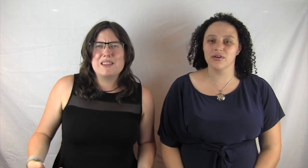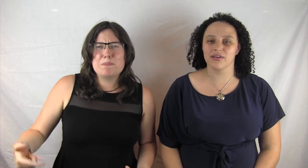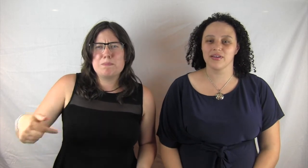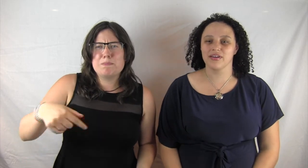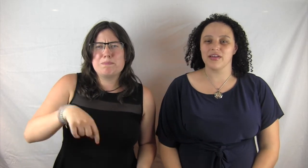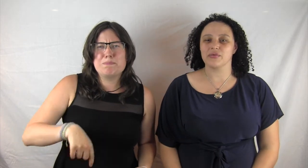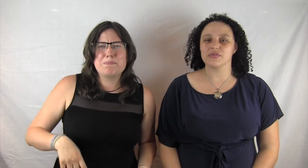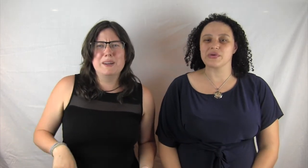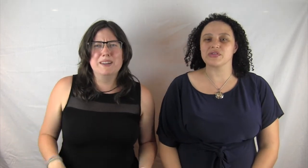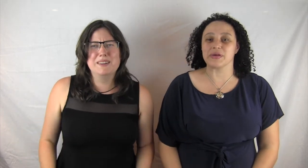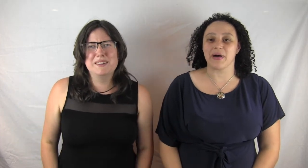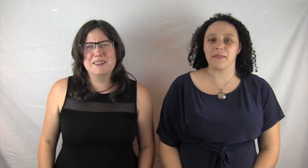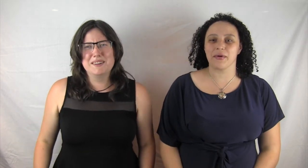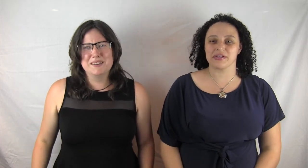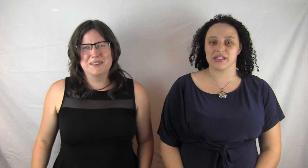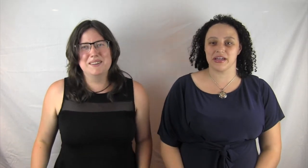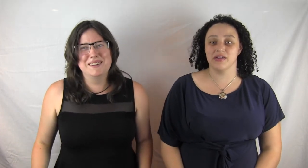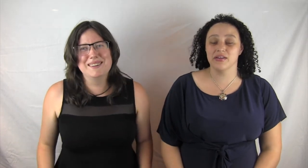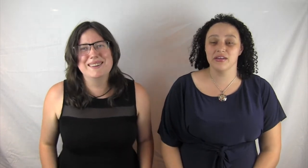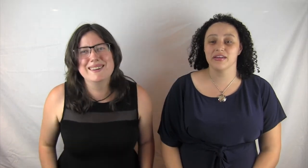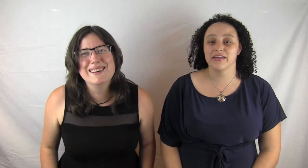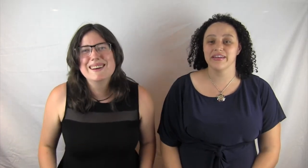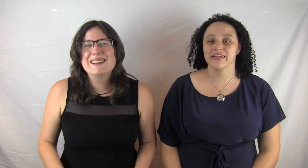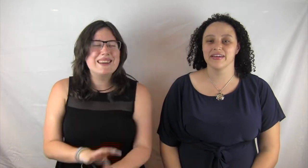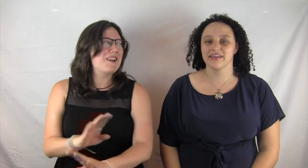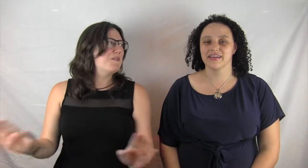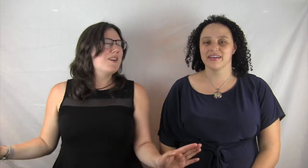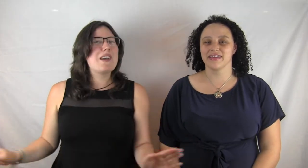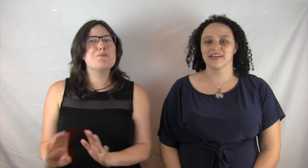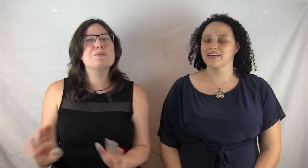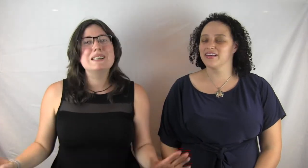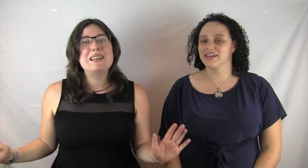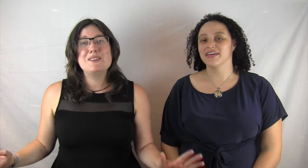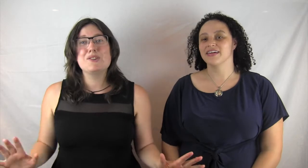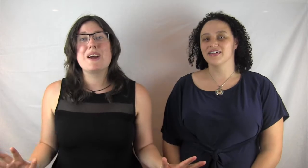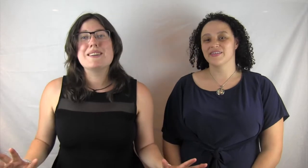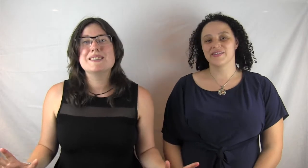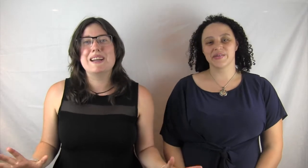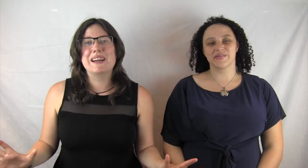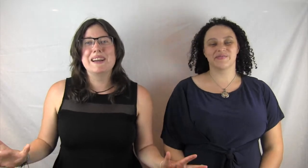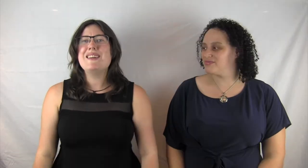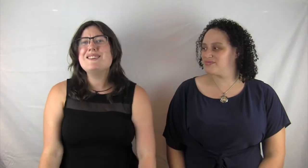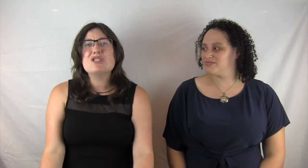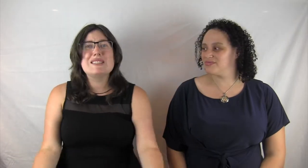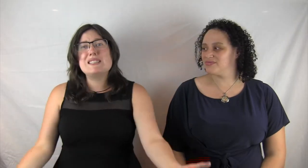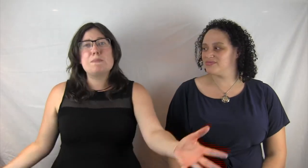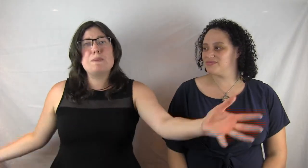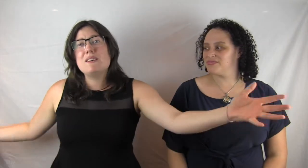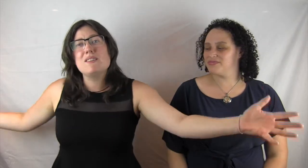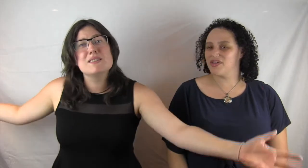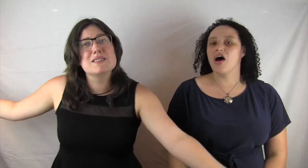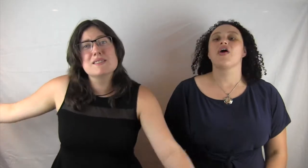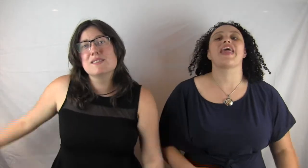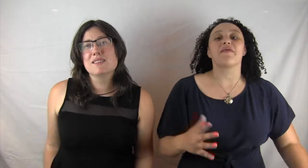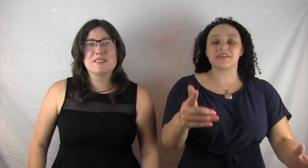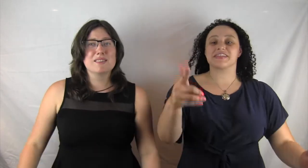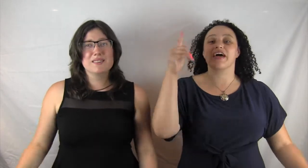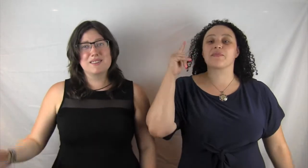you were supposed to be my person. Like, I find that really interesting. And then he just disappears. That was the other